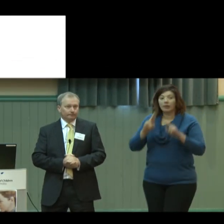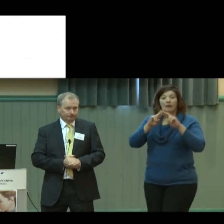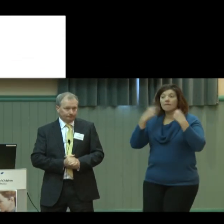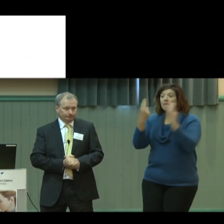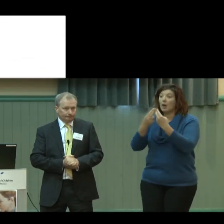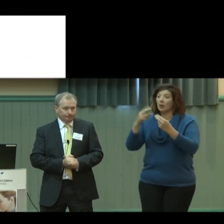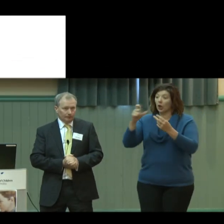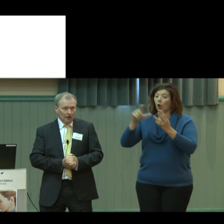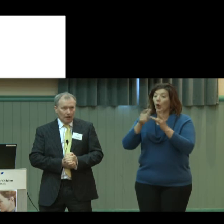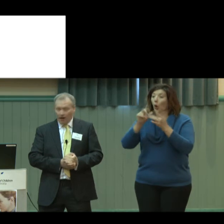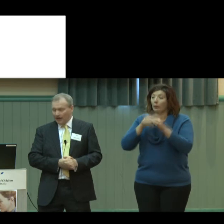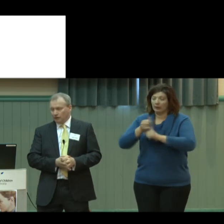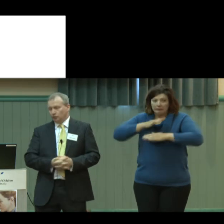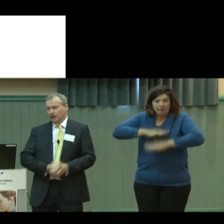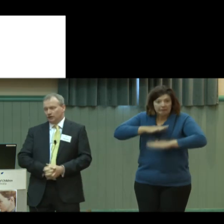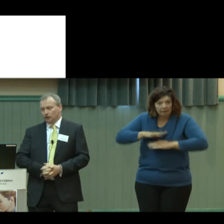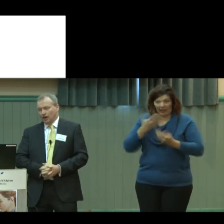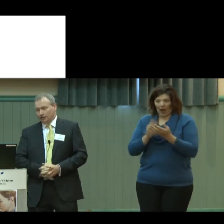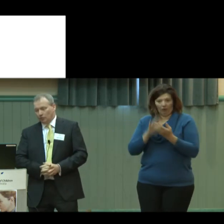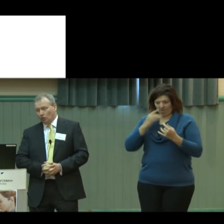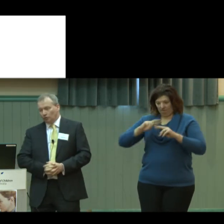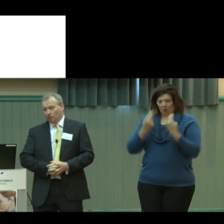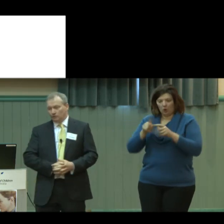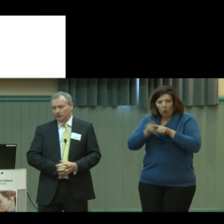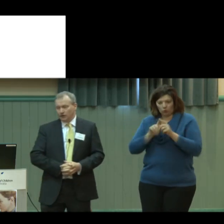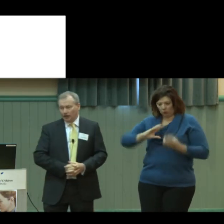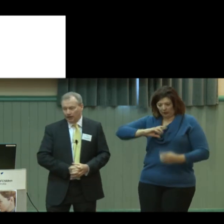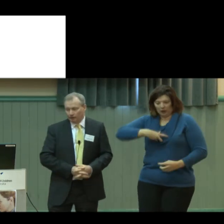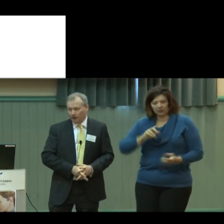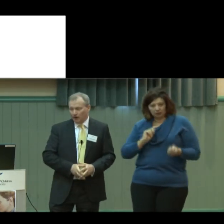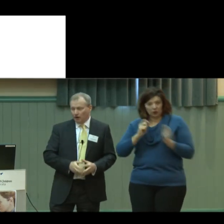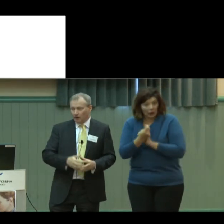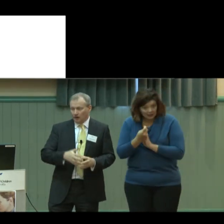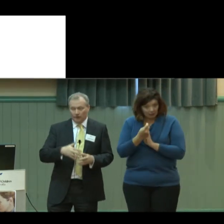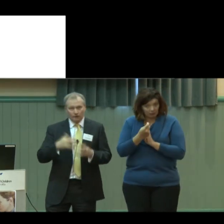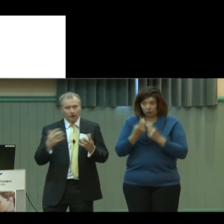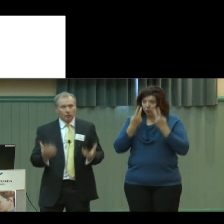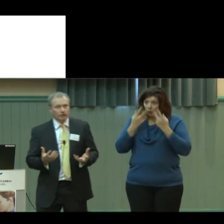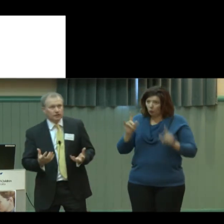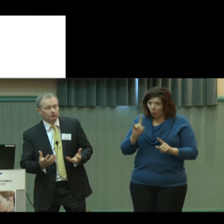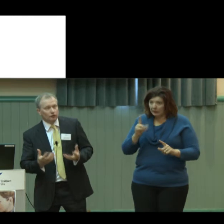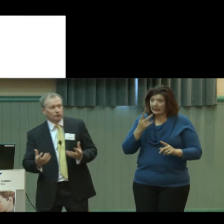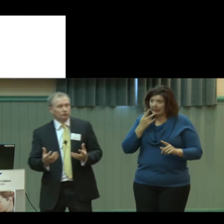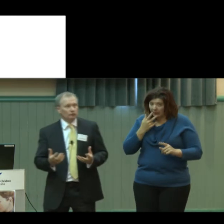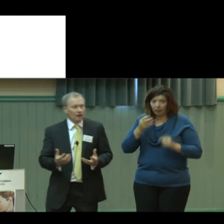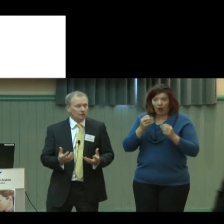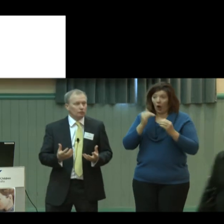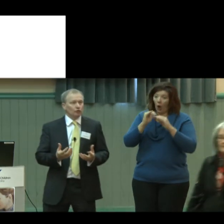high levels of parental stress there are more problems. And if there are, if there's very positive family support